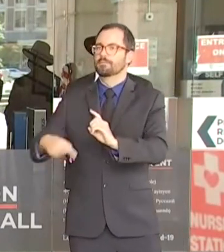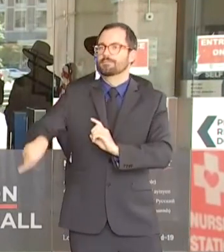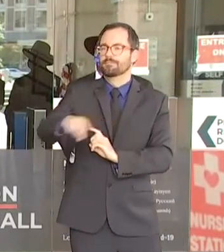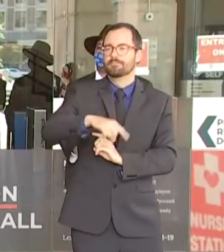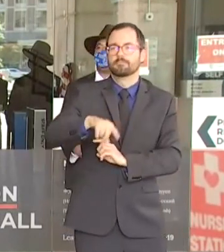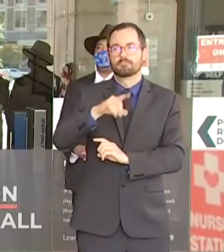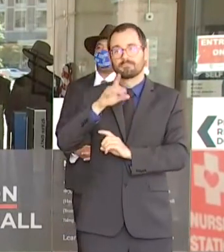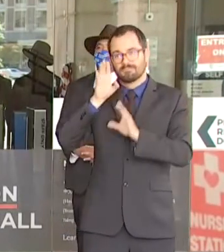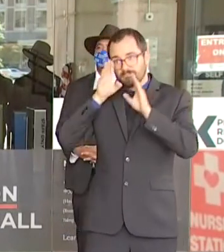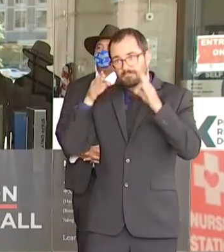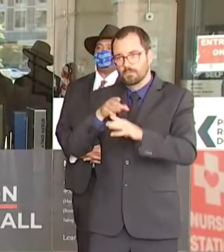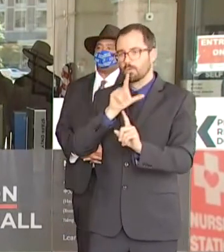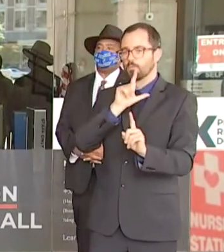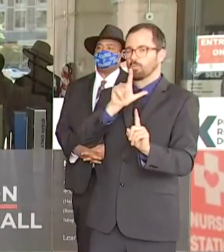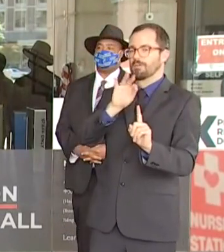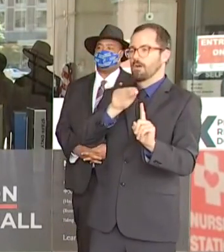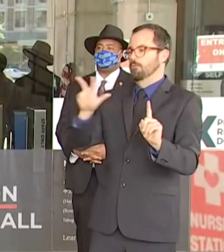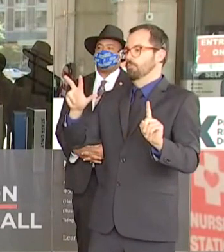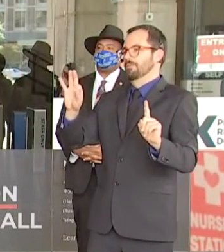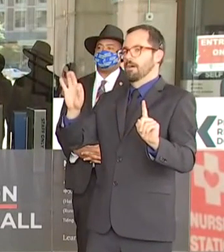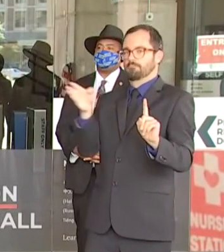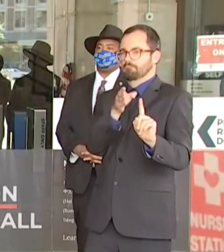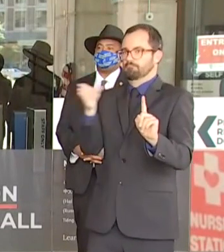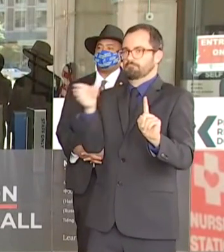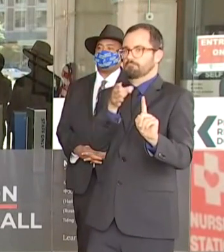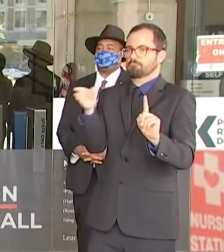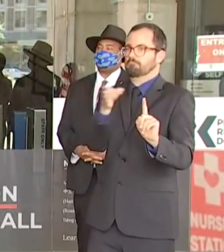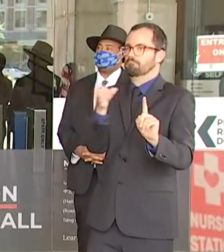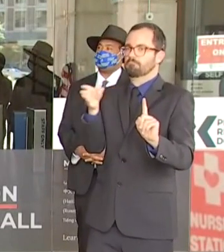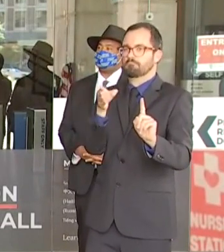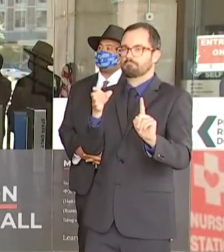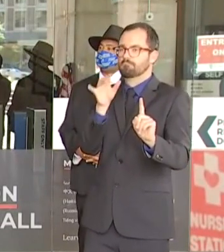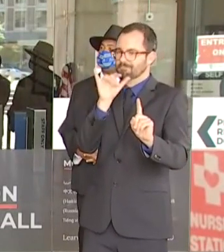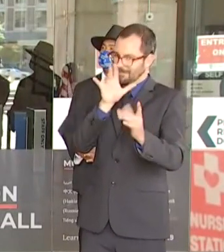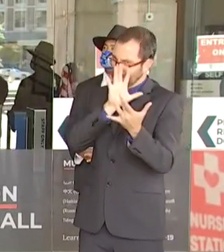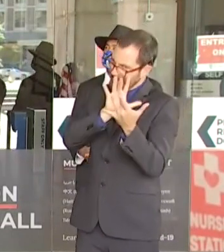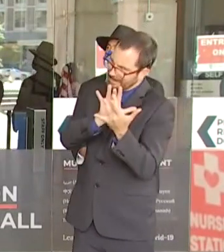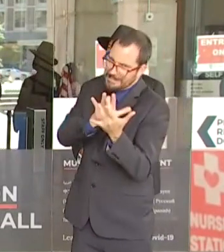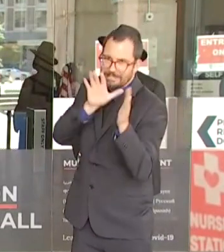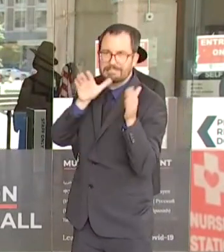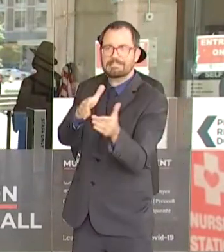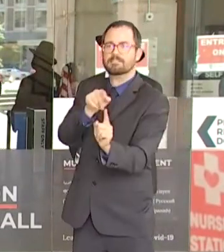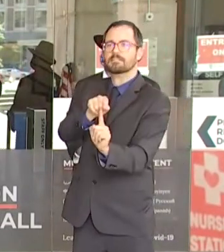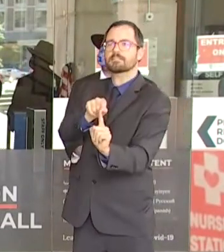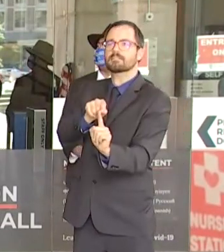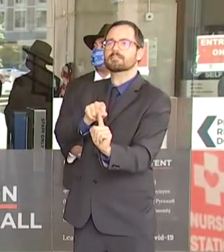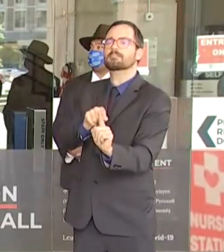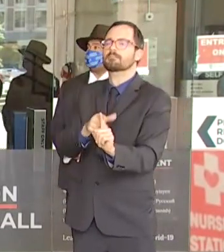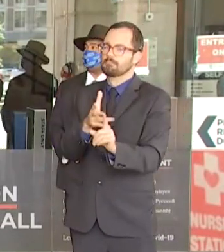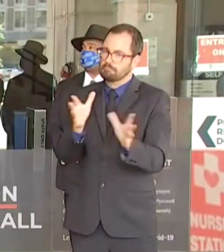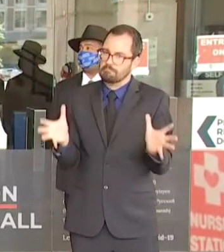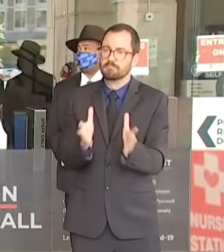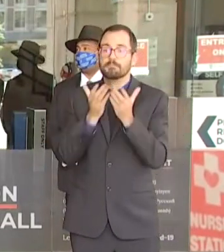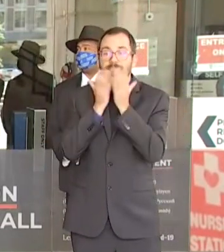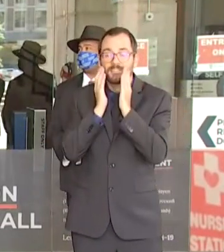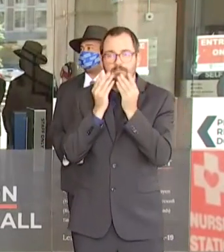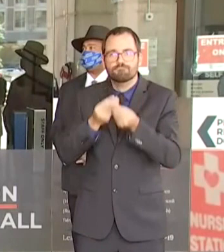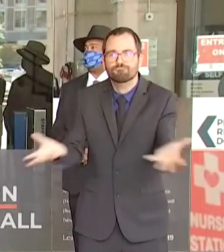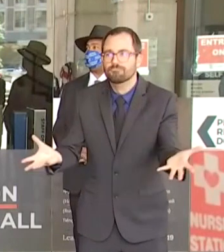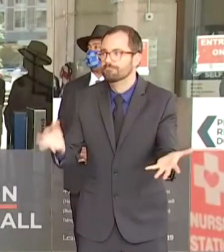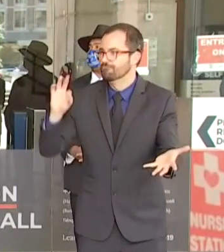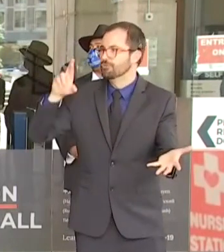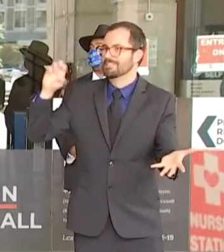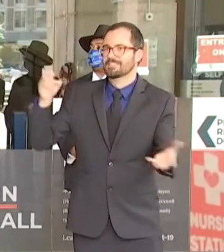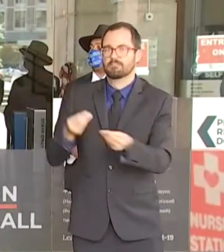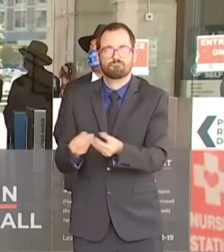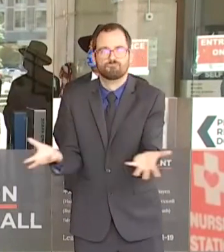messages and distributing masks. We will also embark on a beginning today on a bilingual campaign